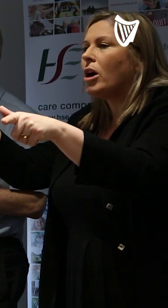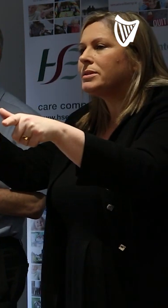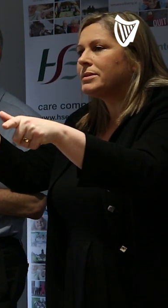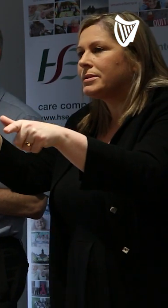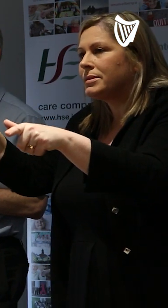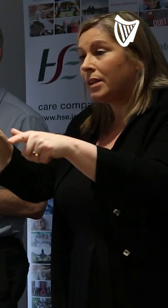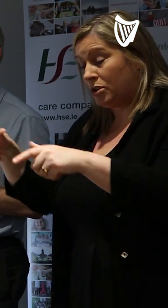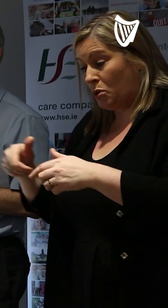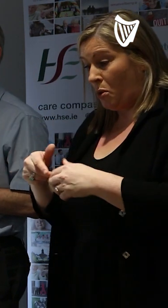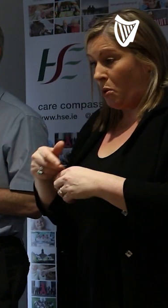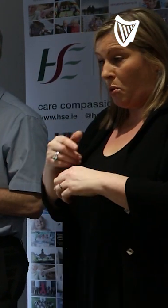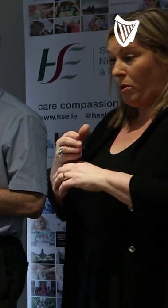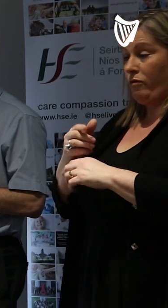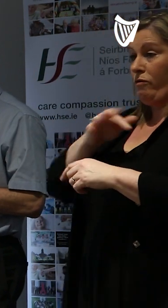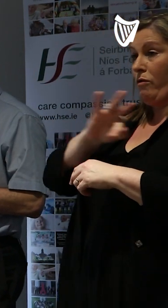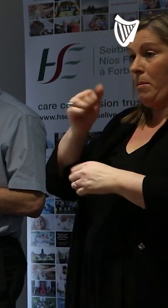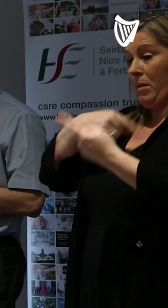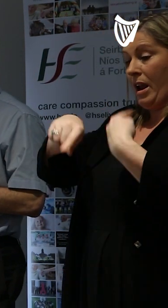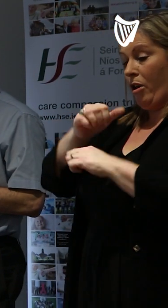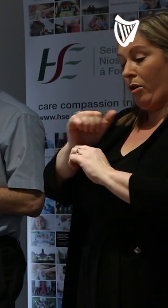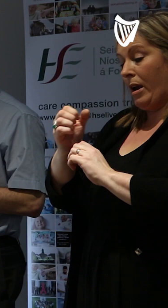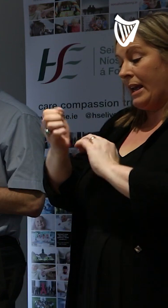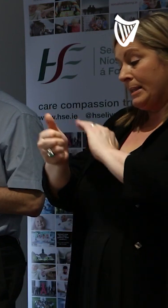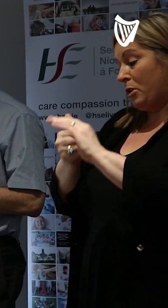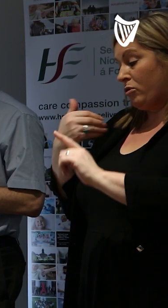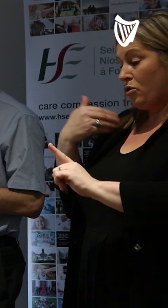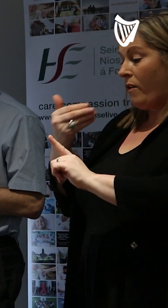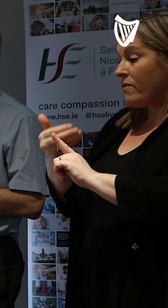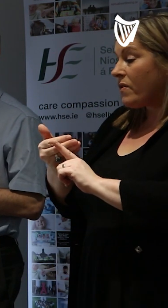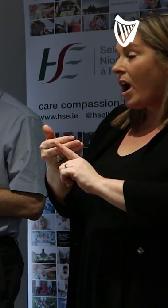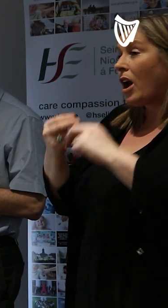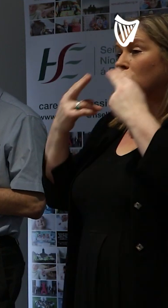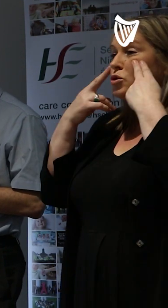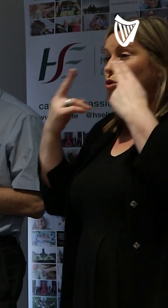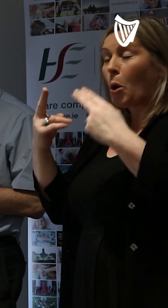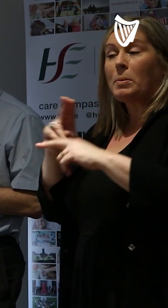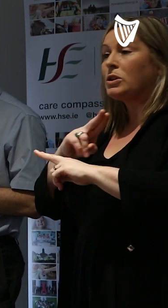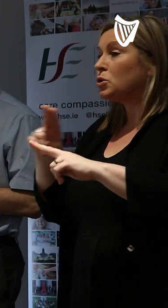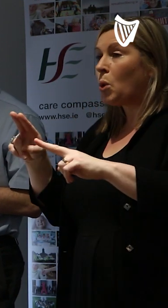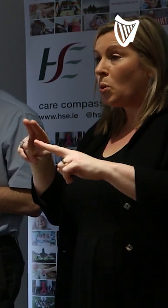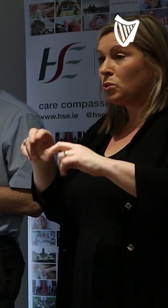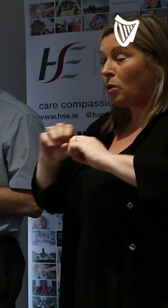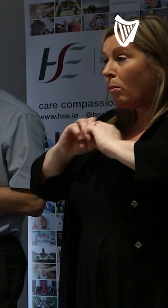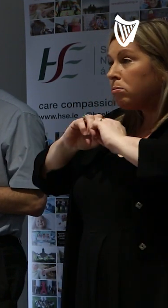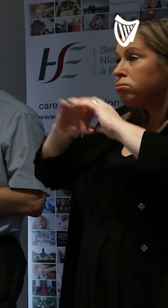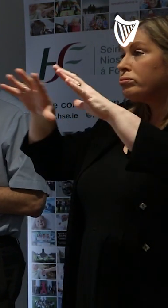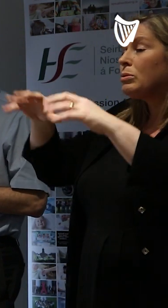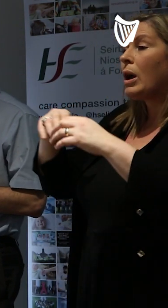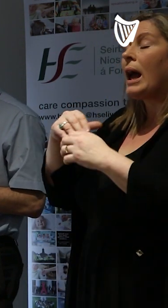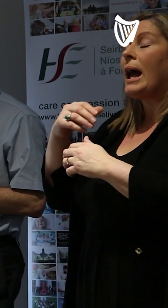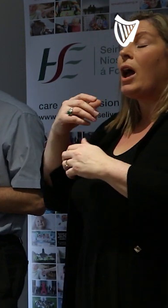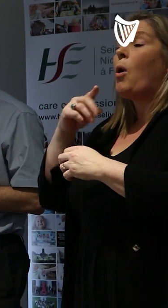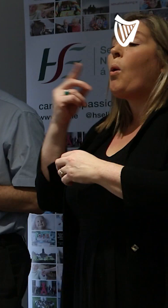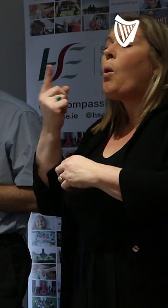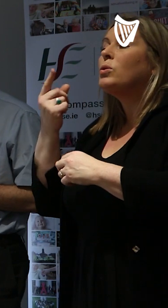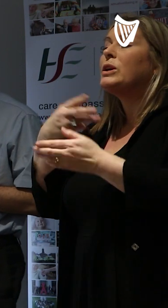And in so far as we know and experience so far, I usually don't shed much of the virus until I start to have symptoms. So, I start